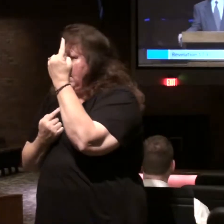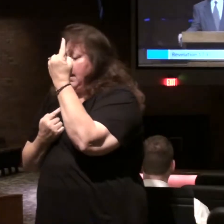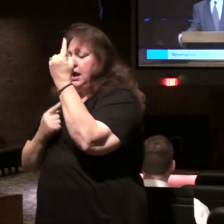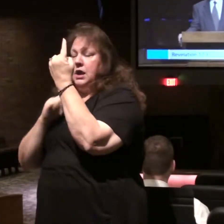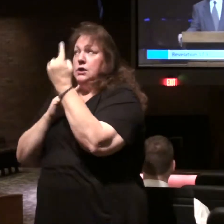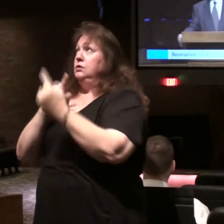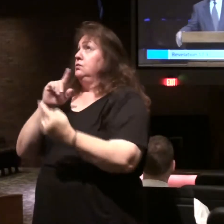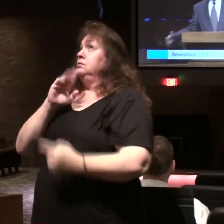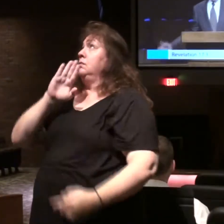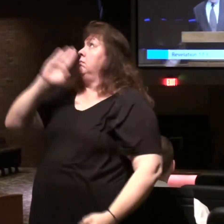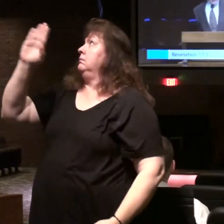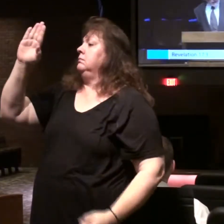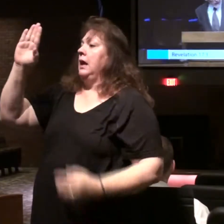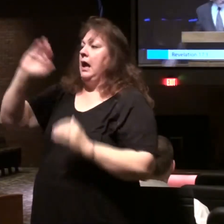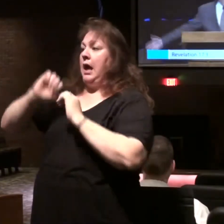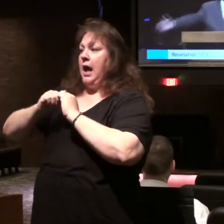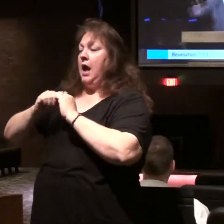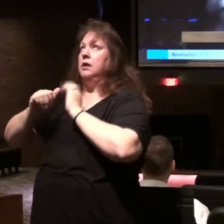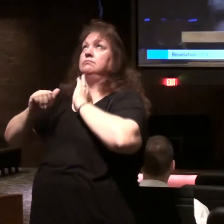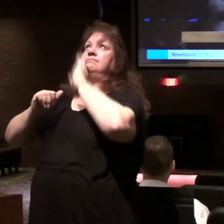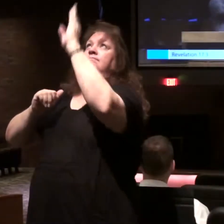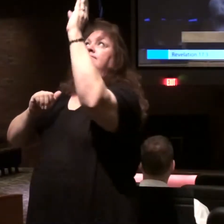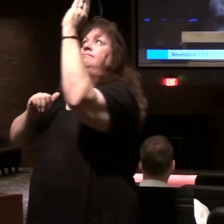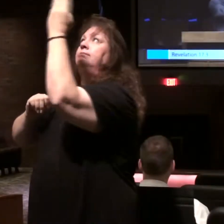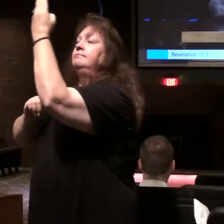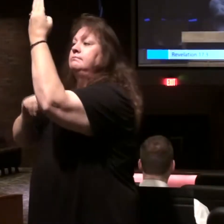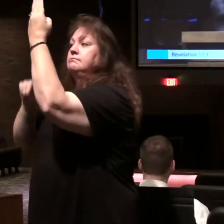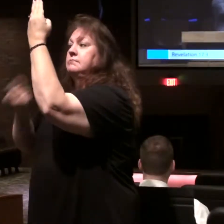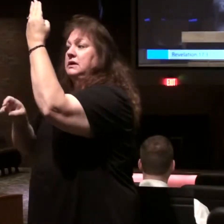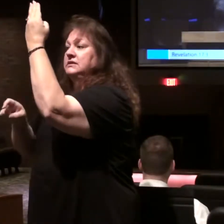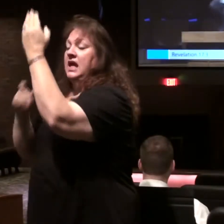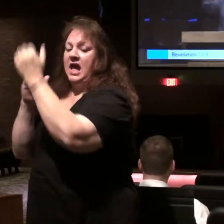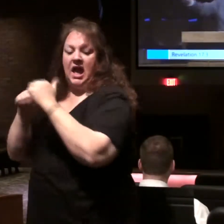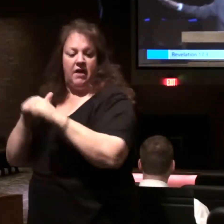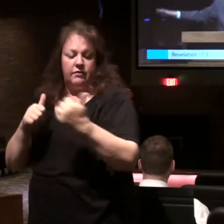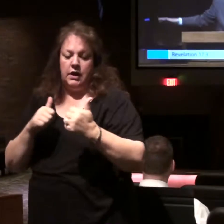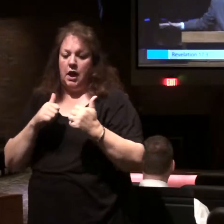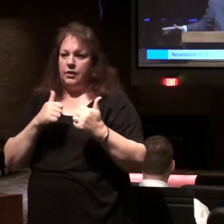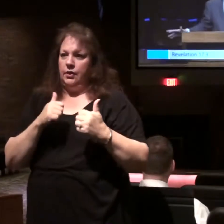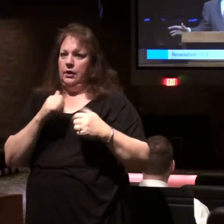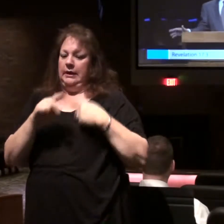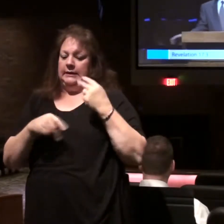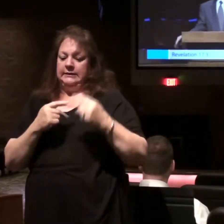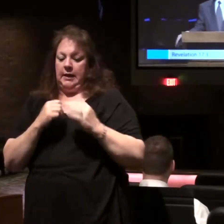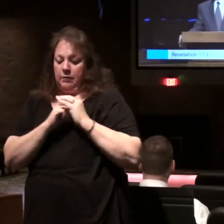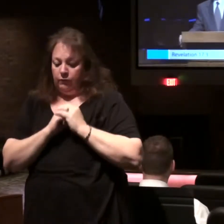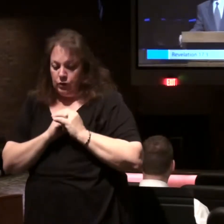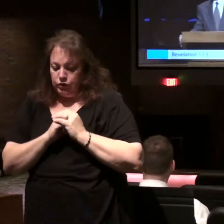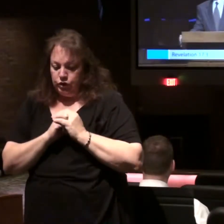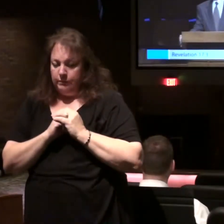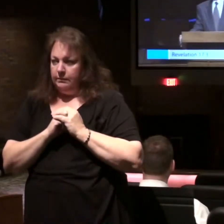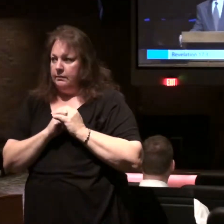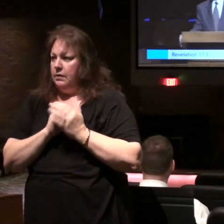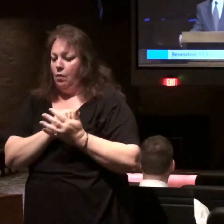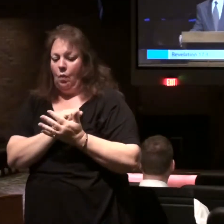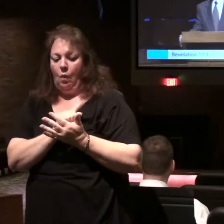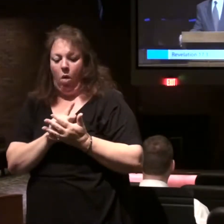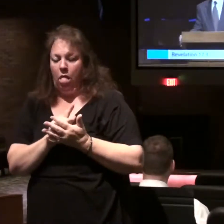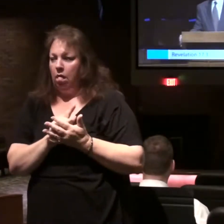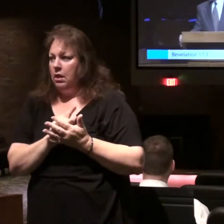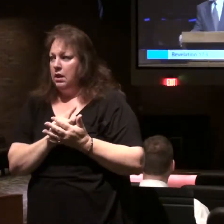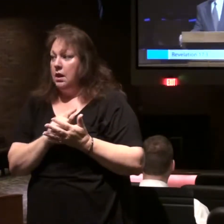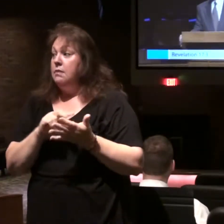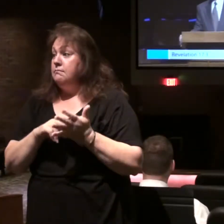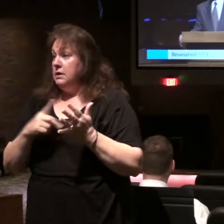Father but by me. That means every other religious system, every other form of worship, is the